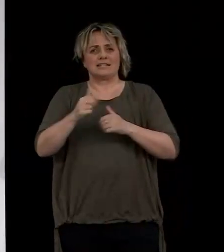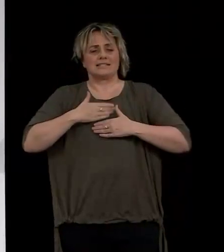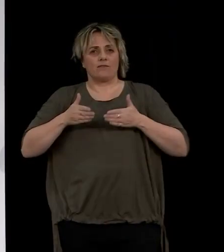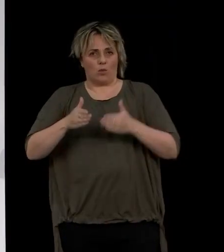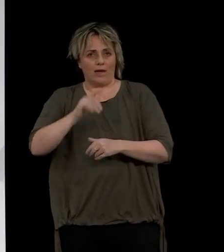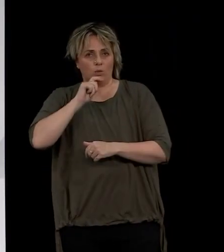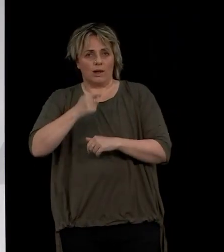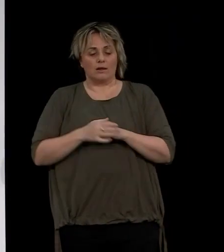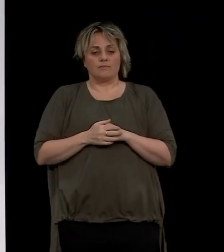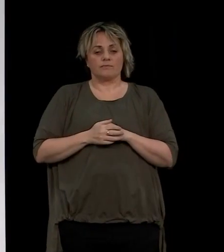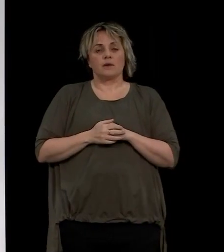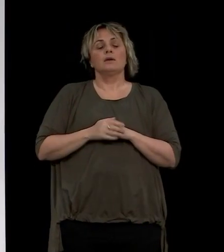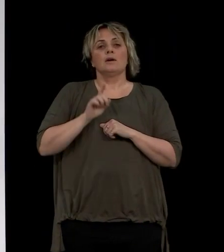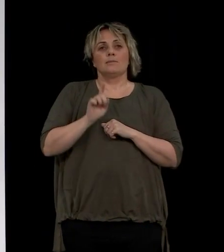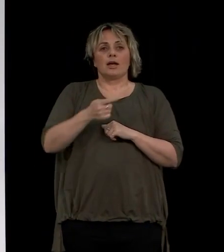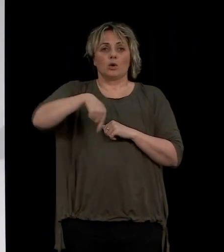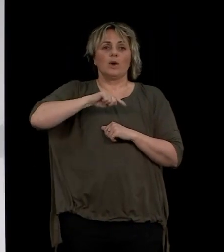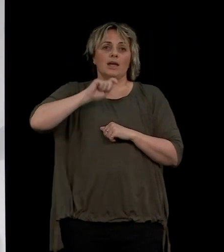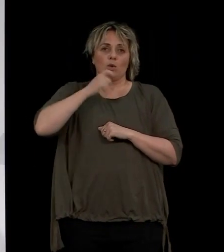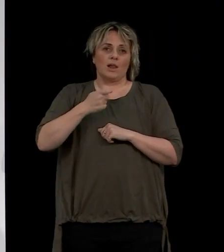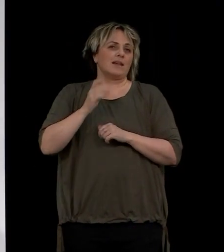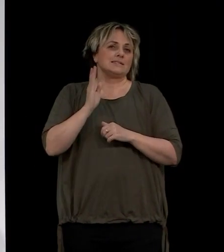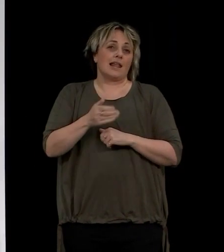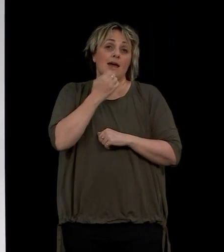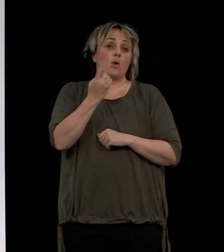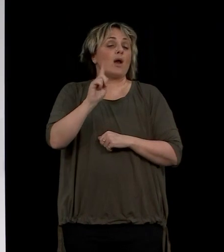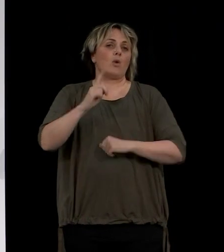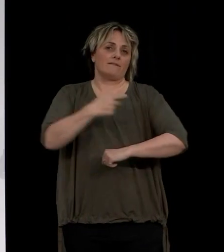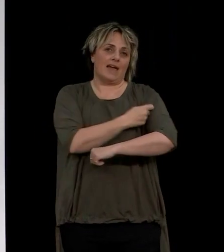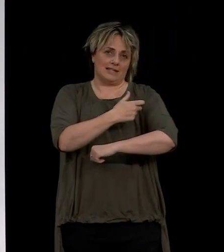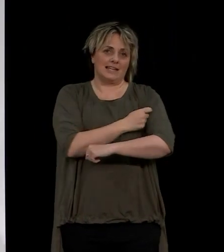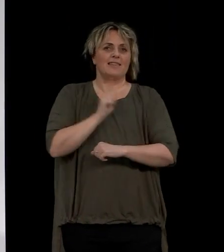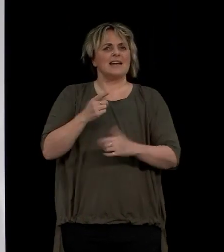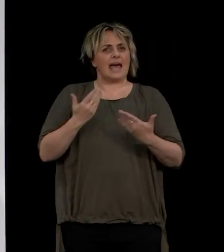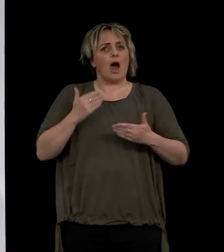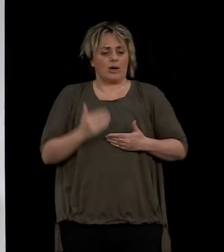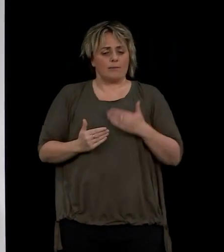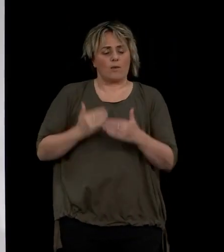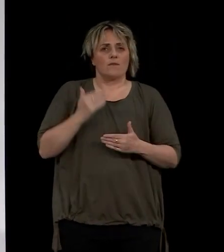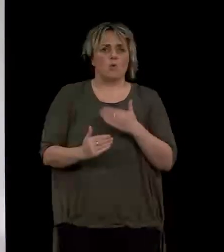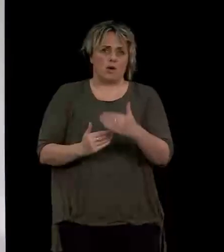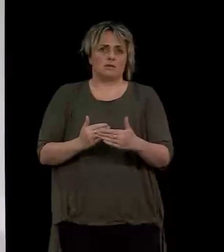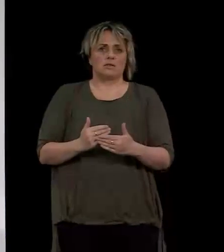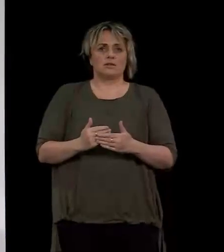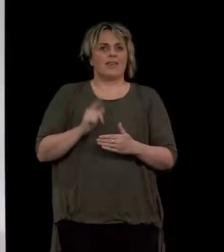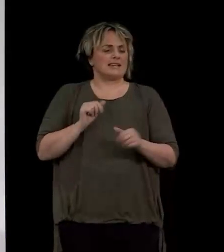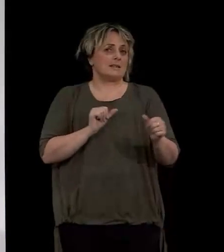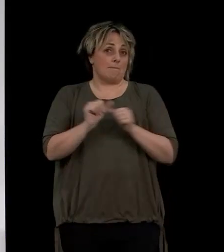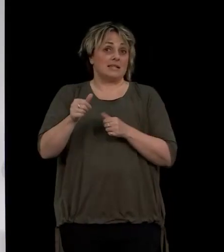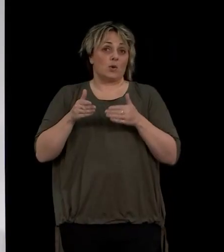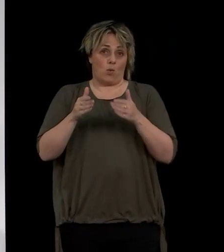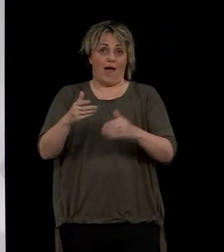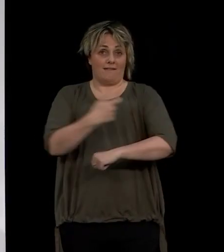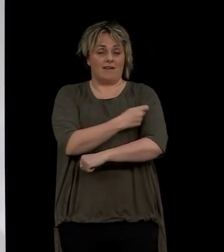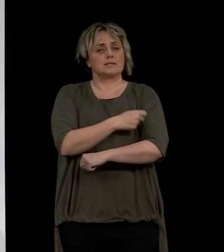But the main driver of our recovery will ultimately be vaccination. Vaccination is our way forward. It's, as I've said, the golden ticket to getting back to